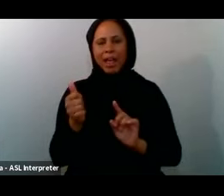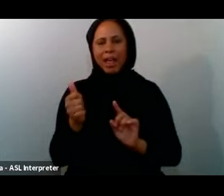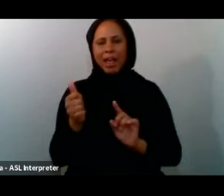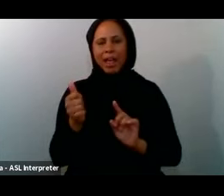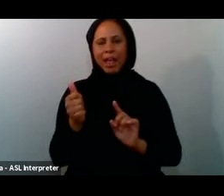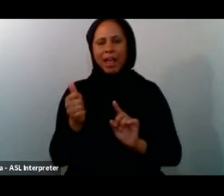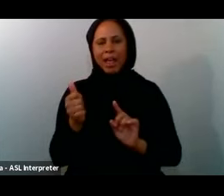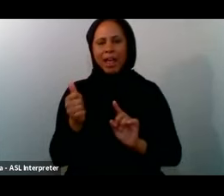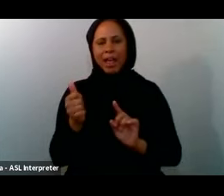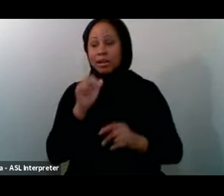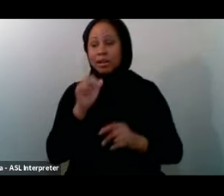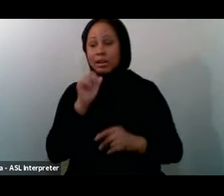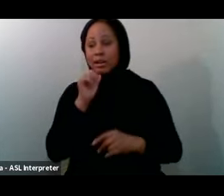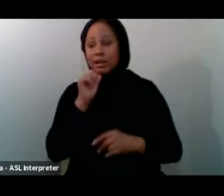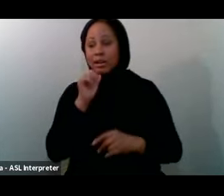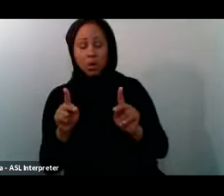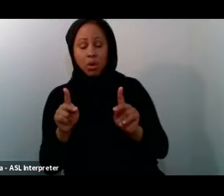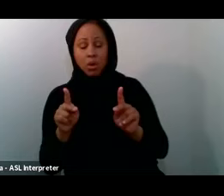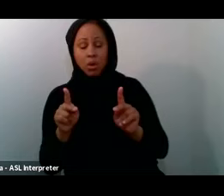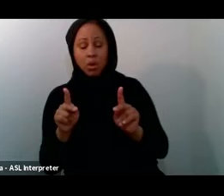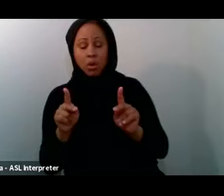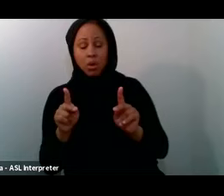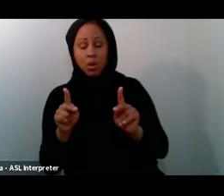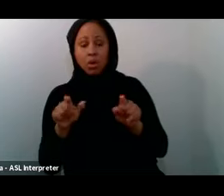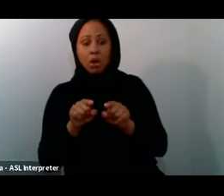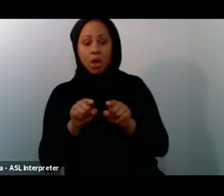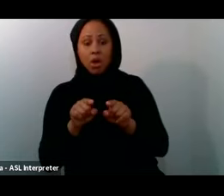But those Who may be